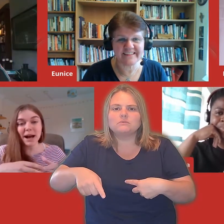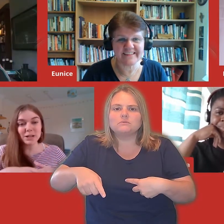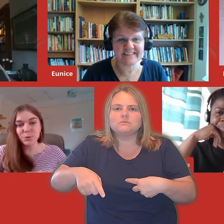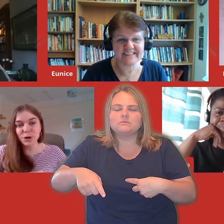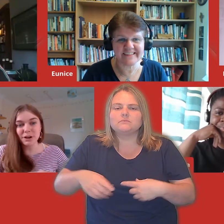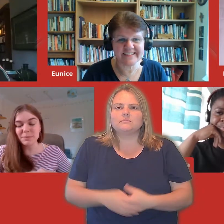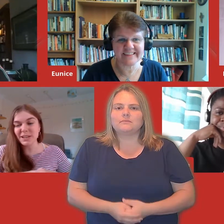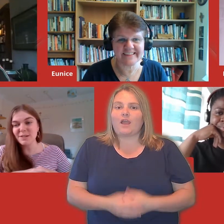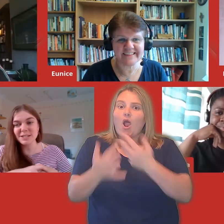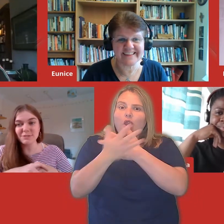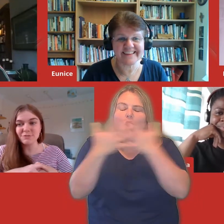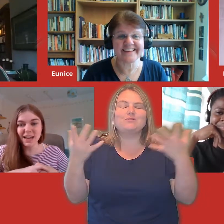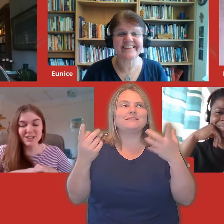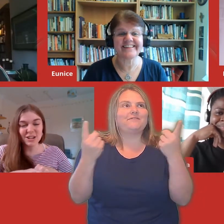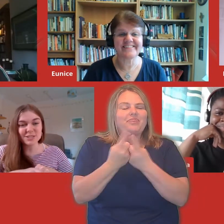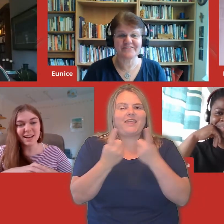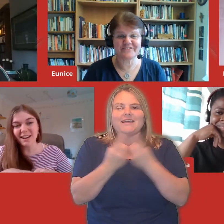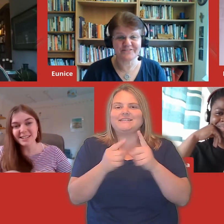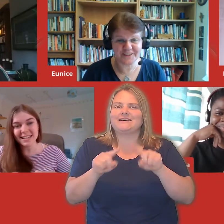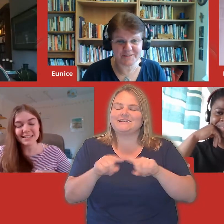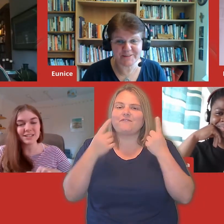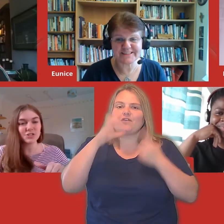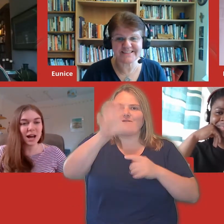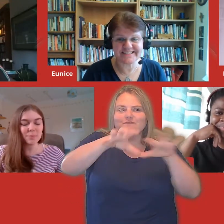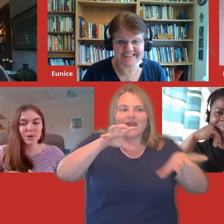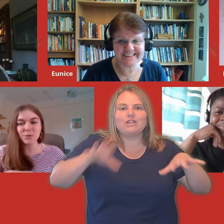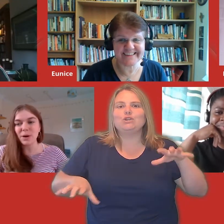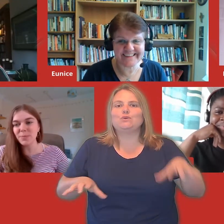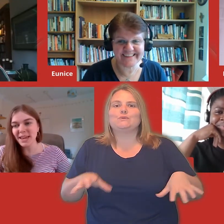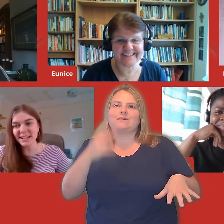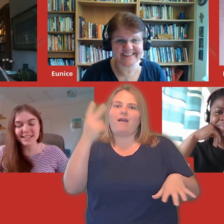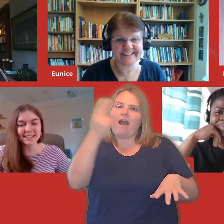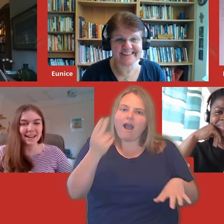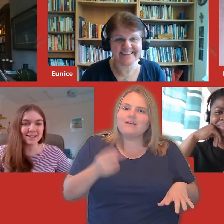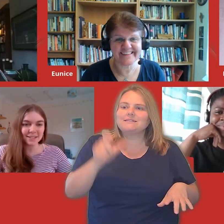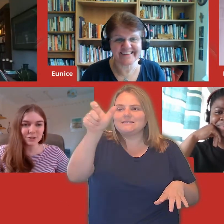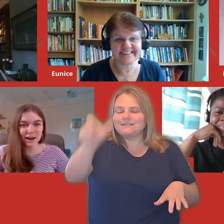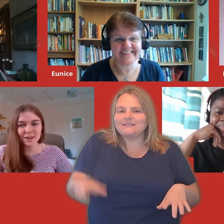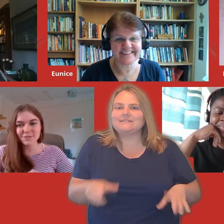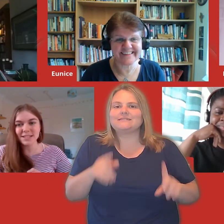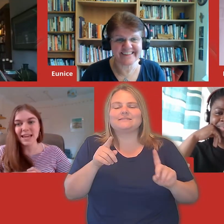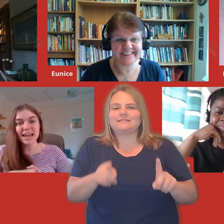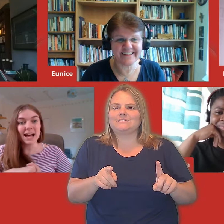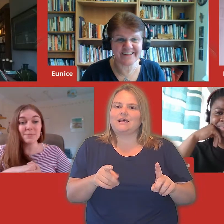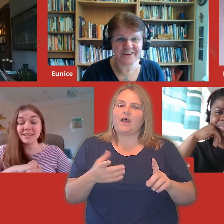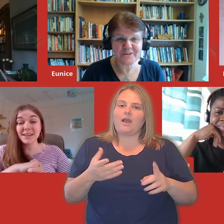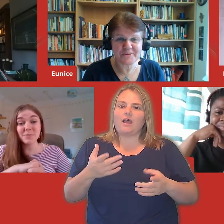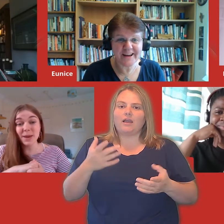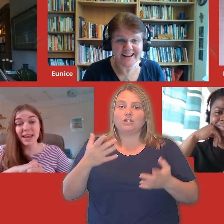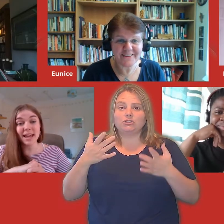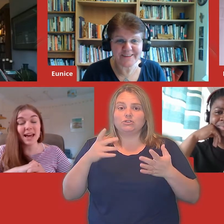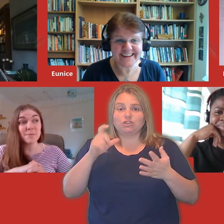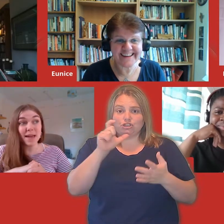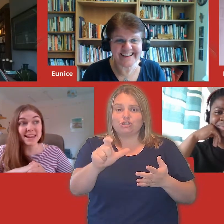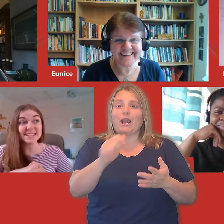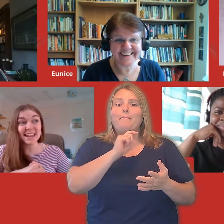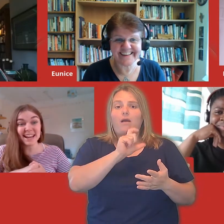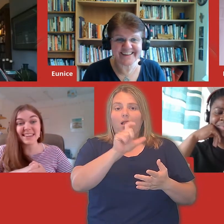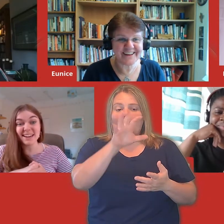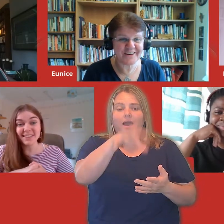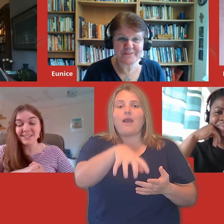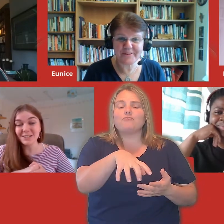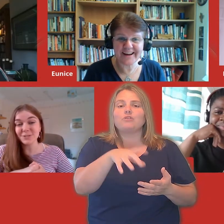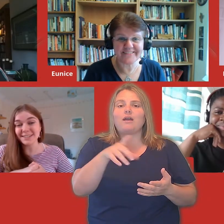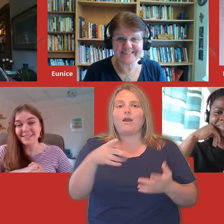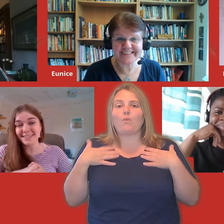There's a real packed programme with loads of different venues and artists, a chapel, a wellbeing centre, arts and crafts. It's going to be amazing.